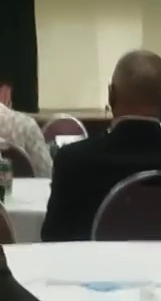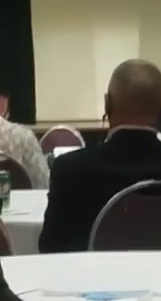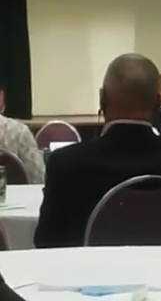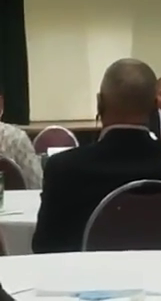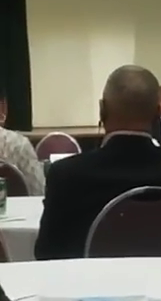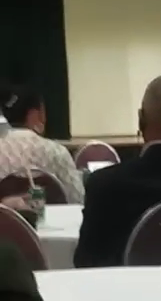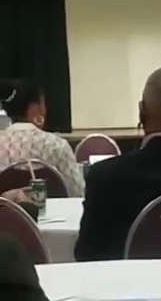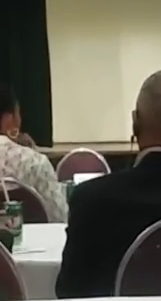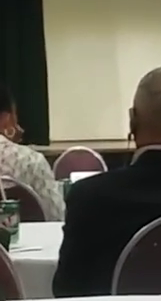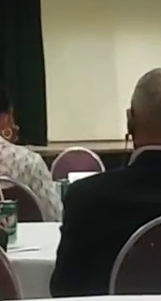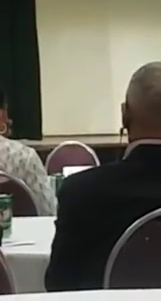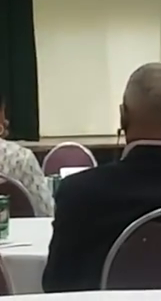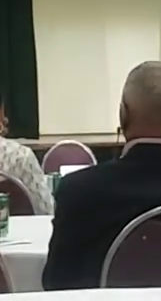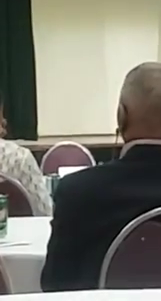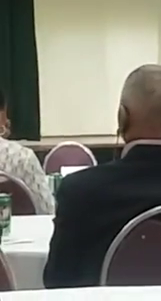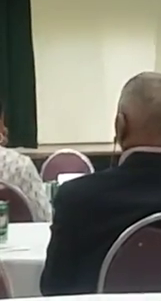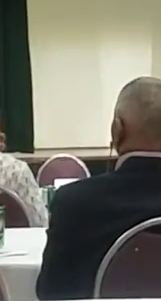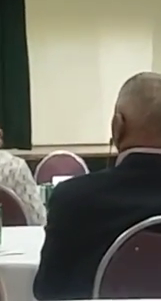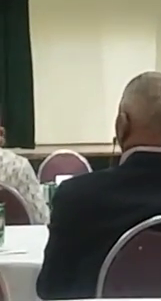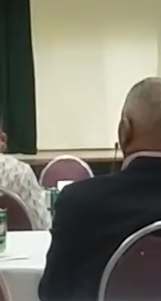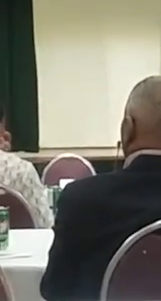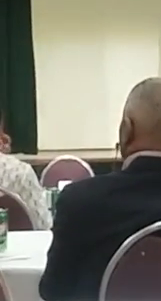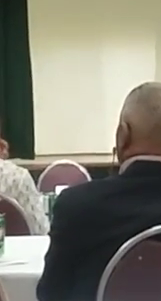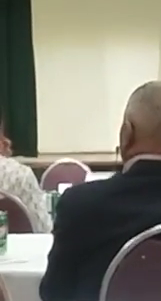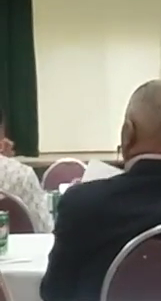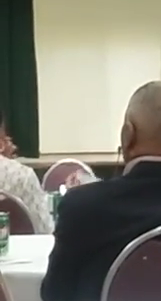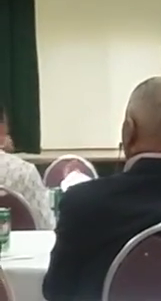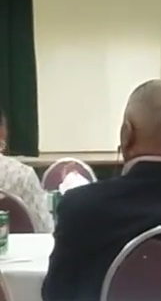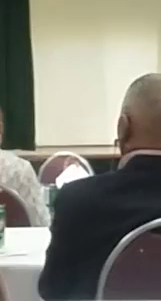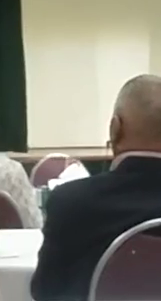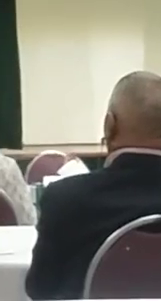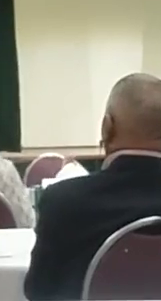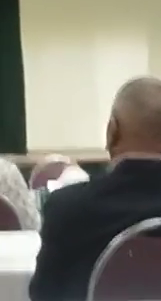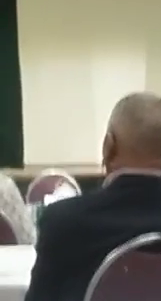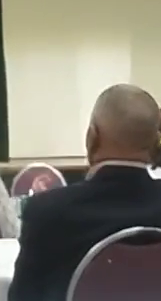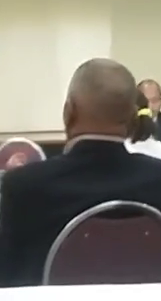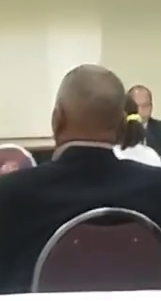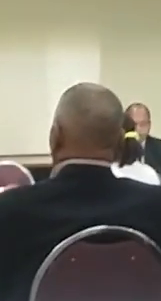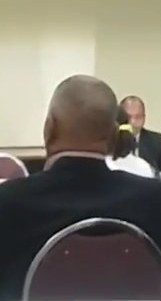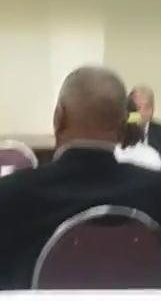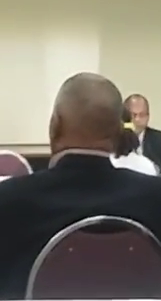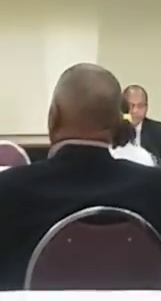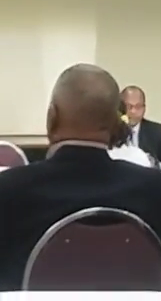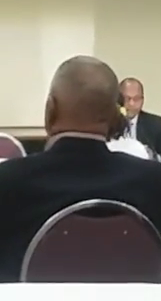that we collect from you, and the report will be released in March of 2017.